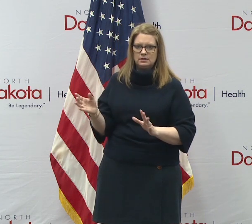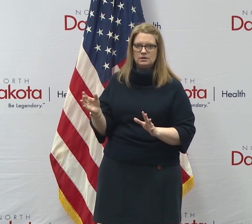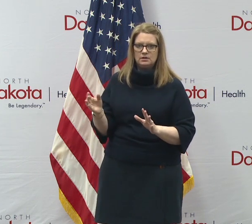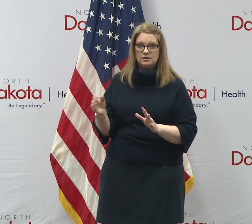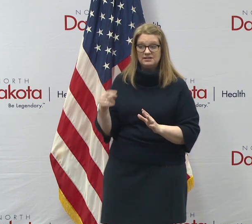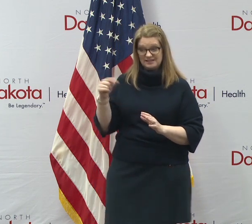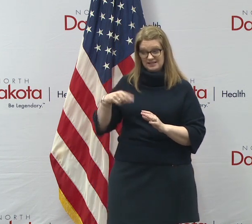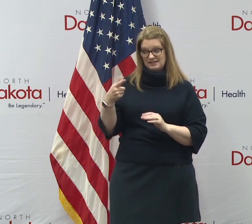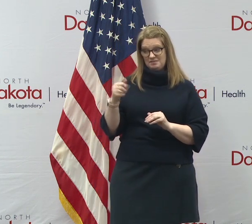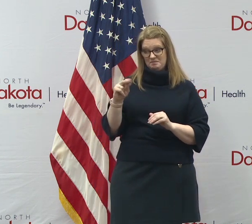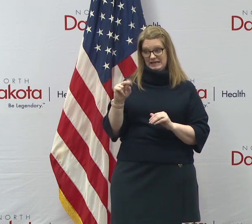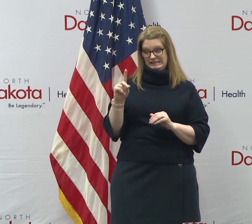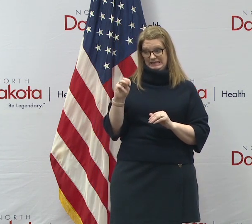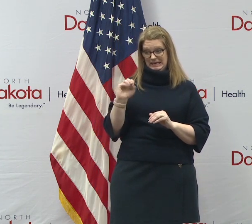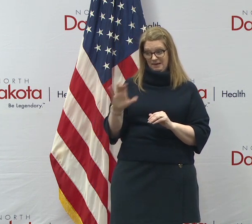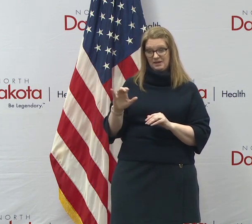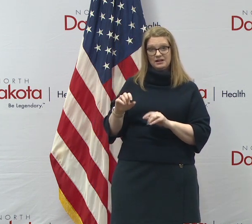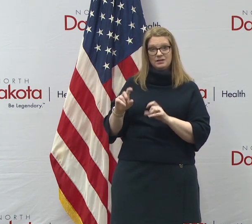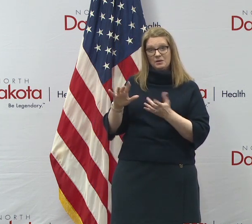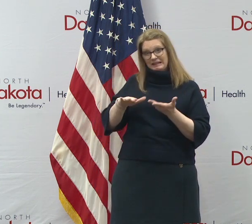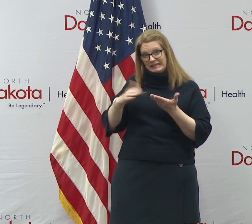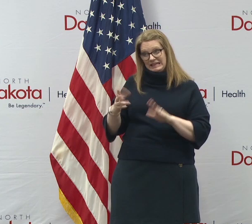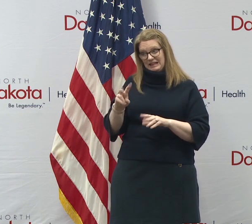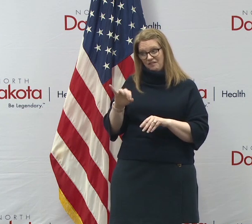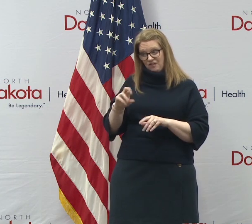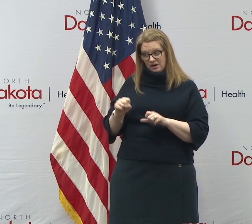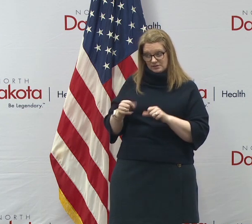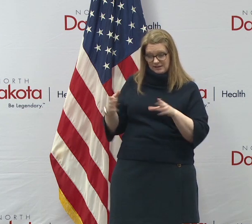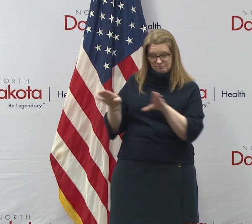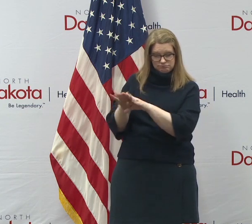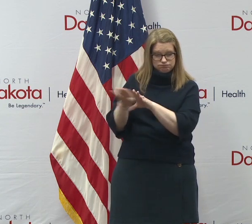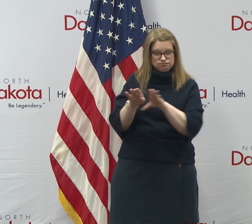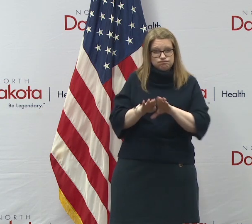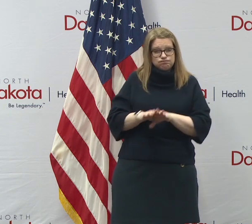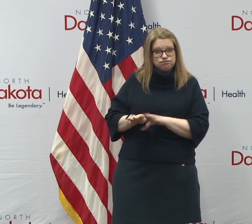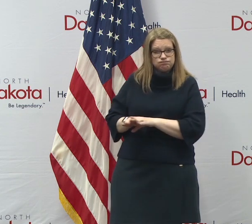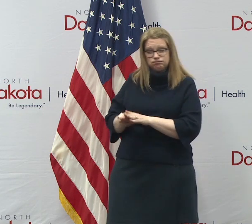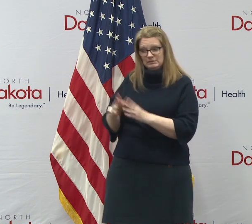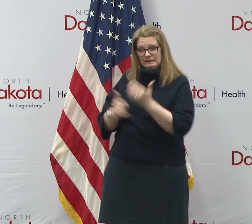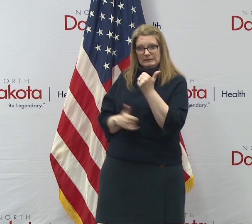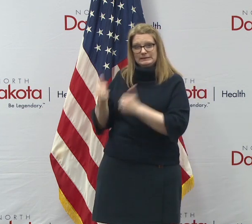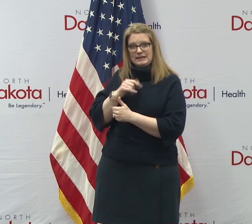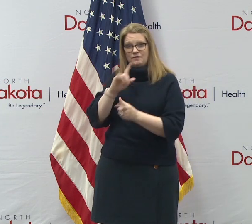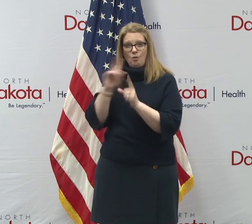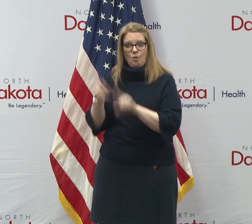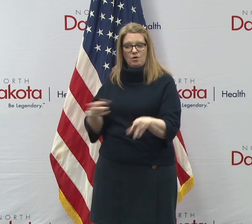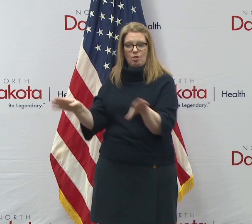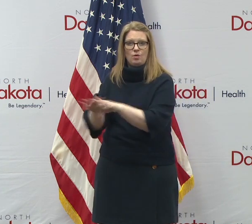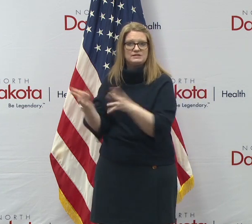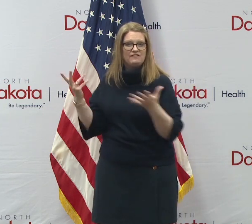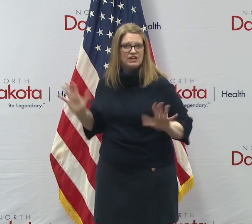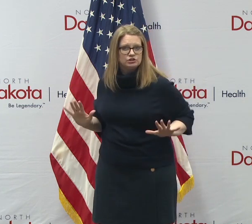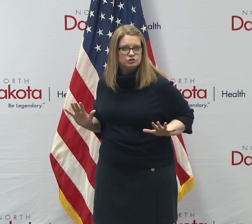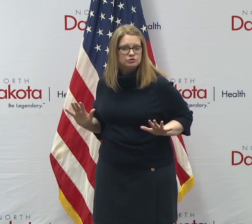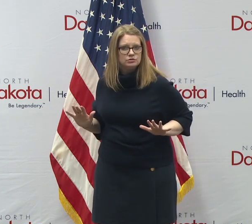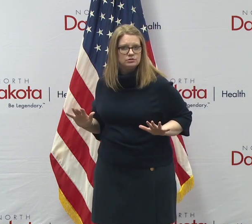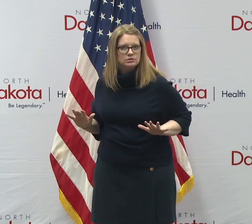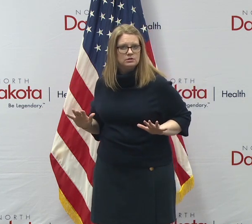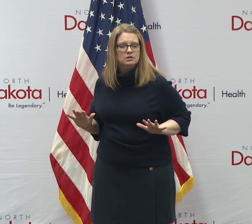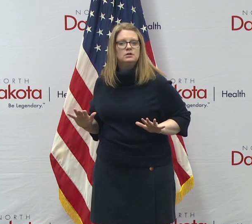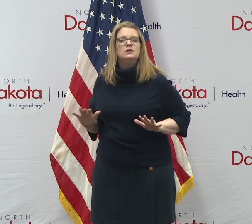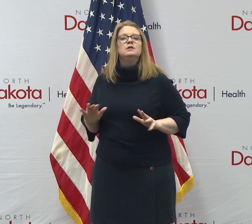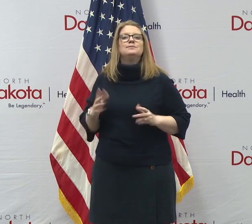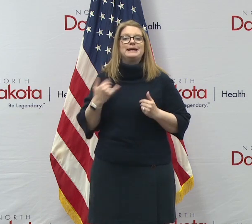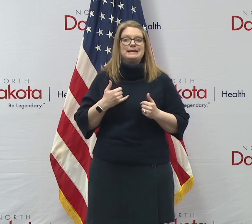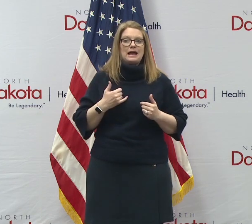pandemic, uh, with a deadly virus. You know, we're shutting things down executive order close, uh, when on the way back